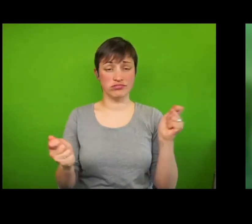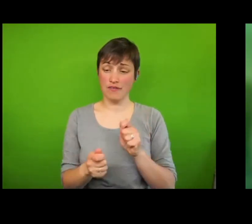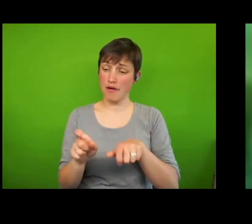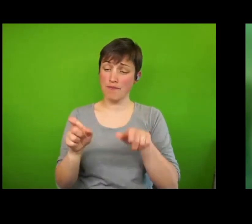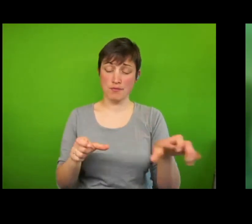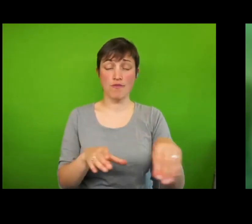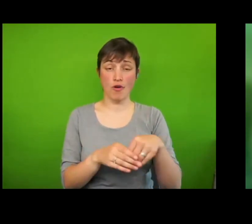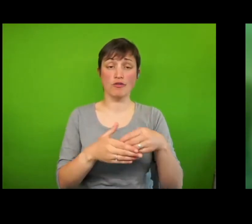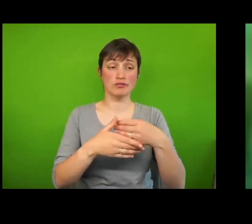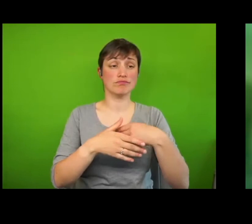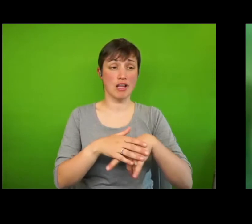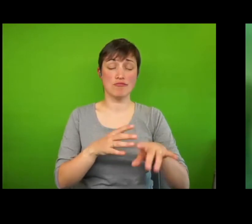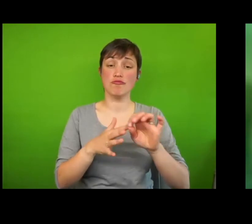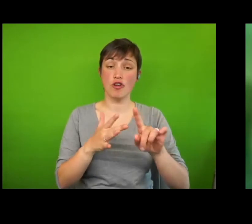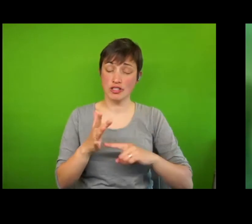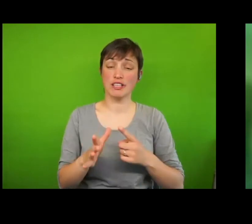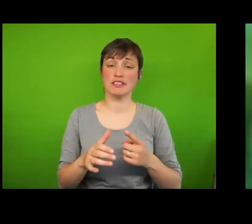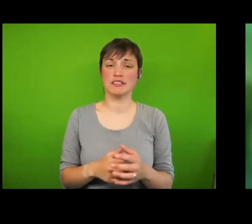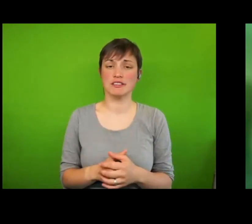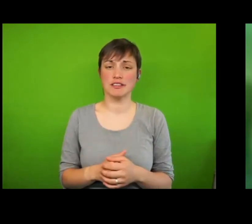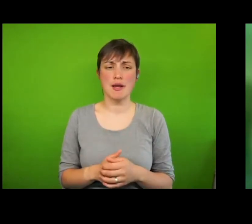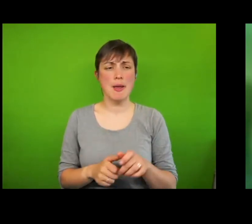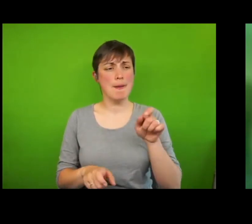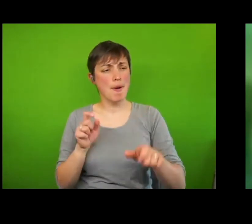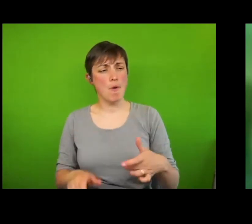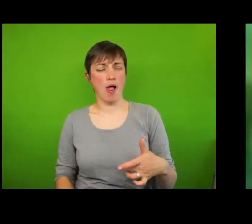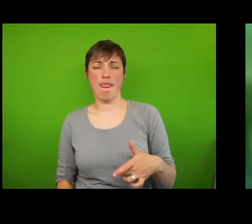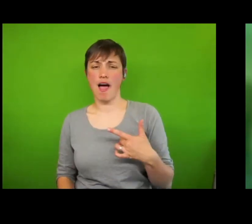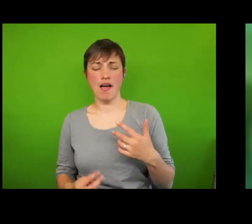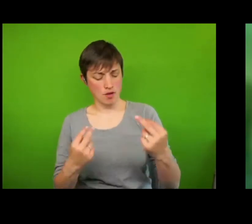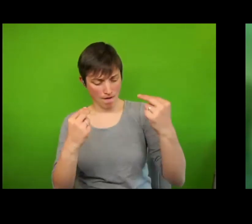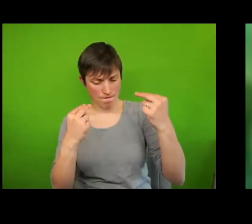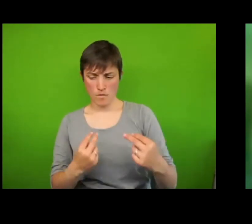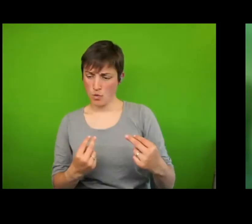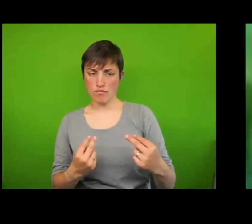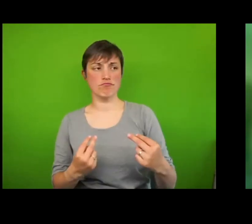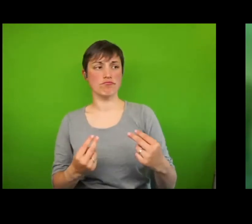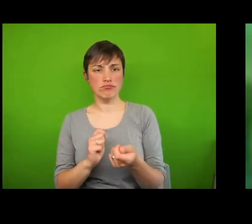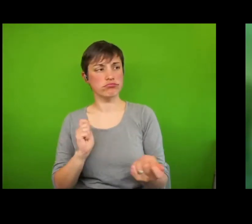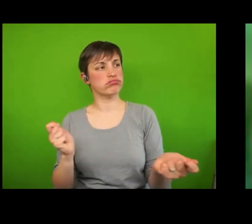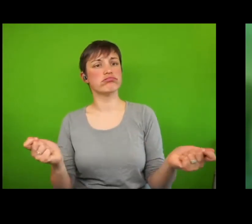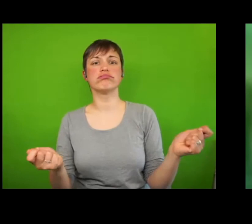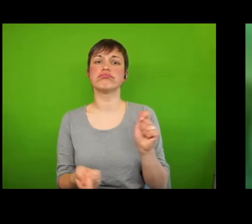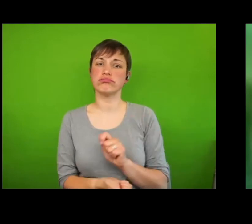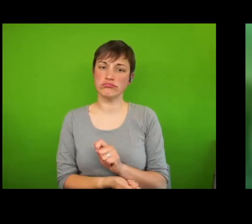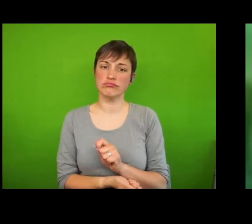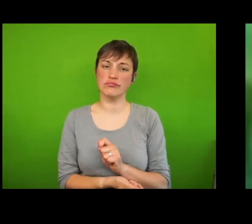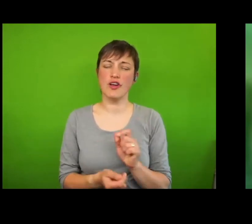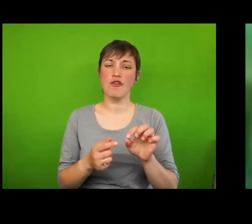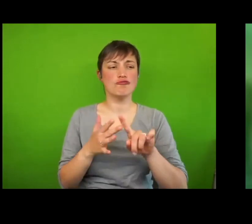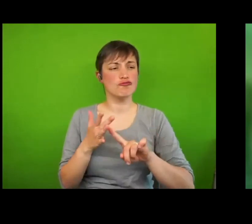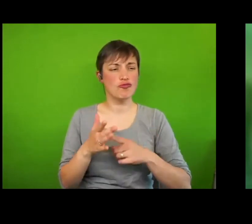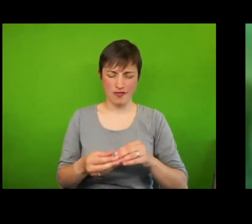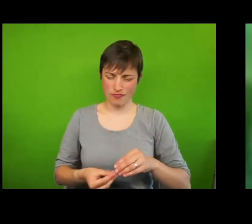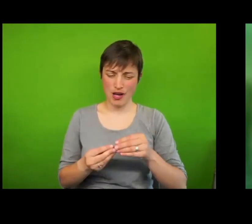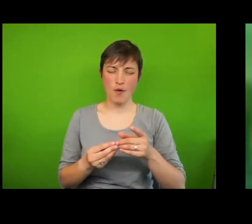form of alchemy took place. People's lives and their view of themselves were transformed. The project built the confidence and self